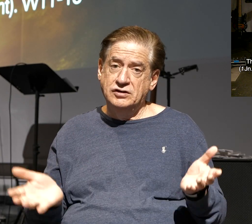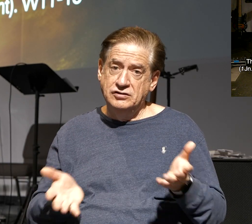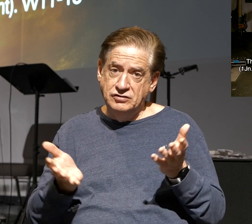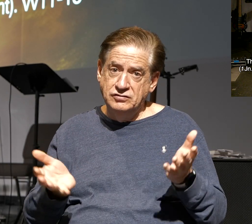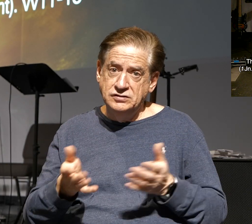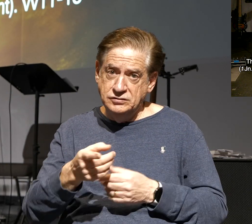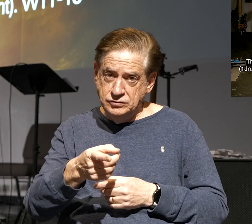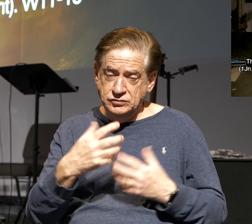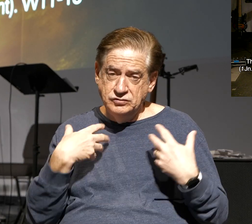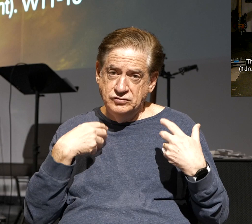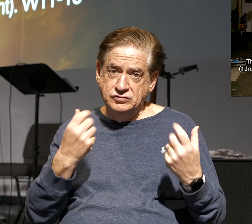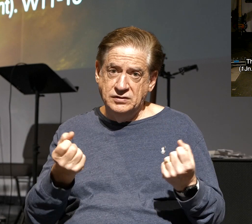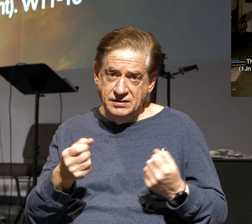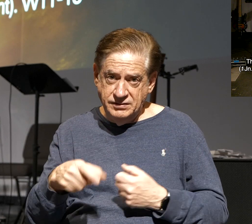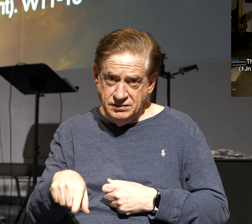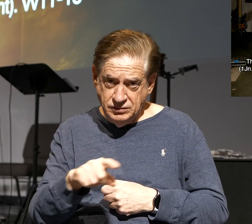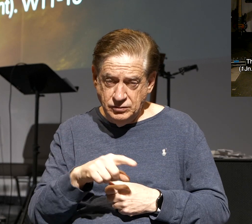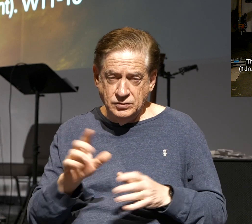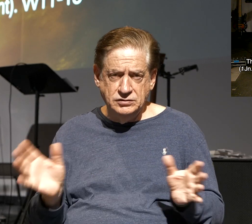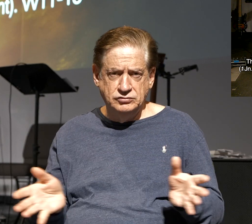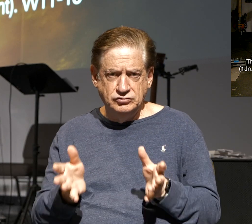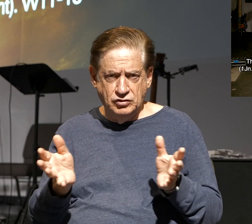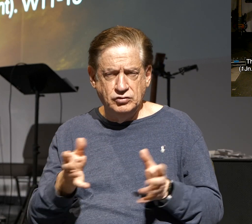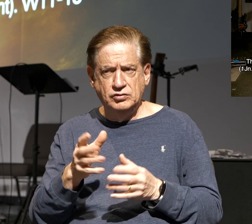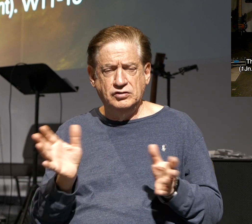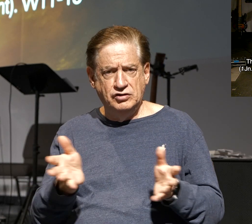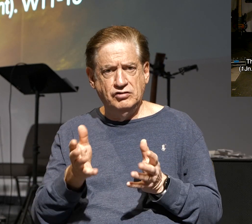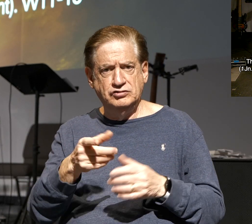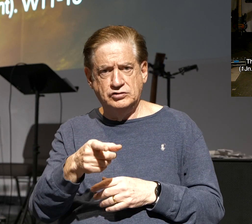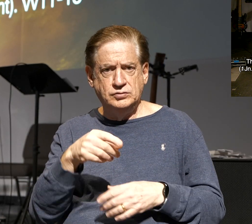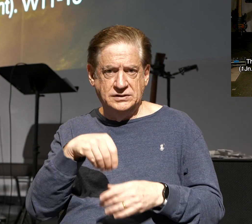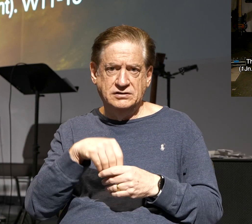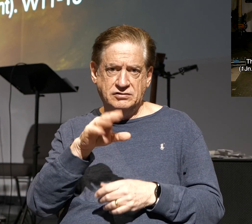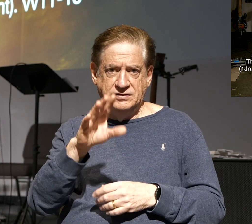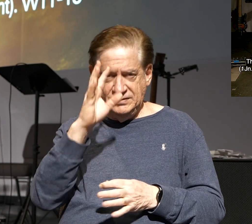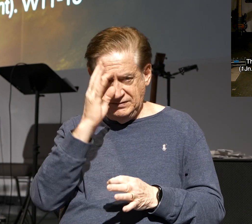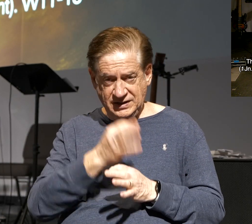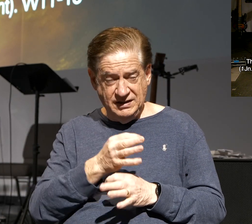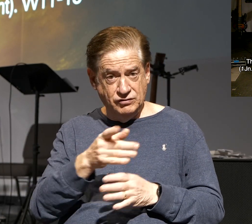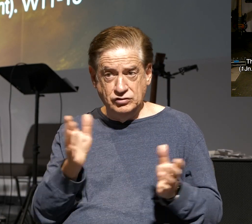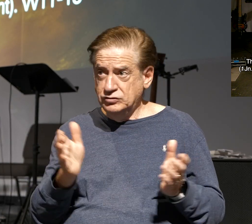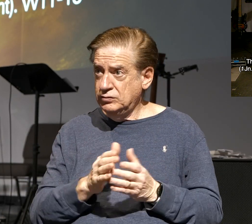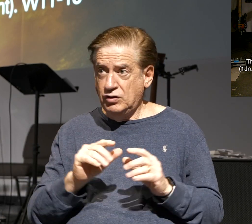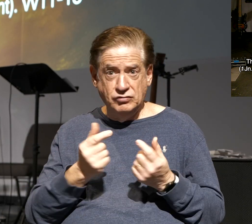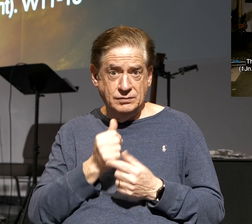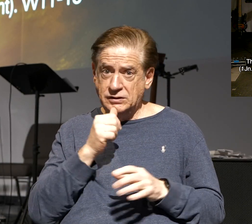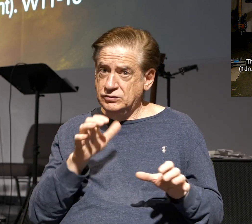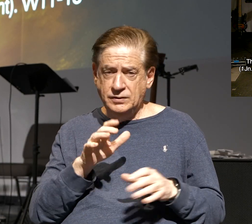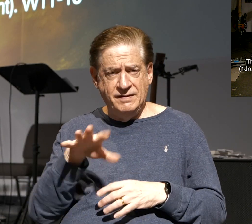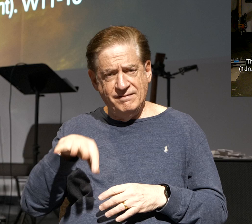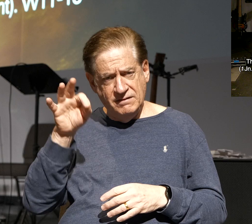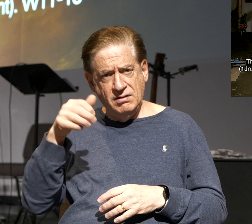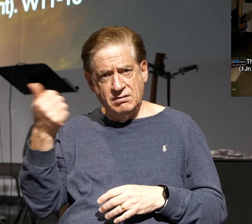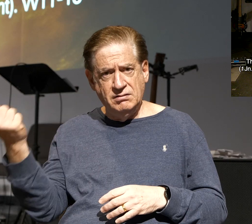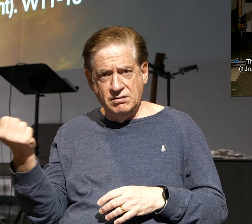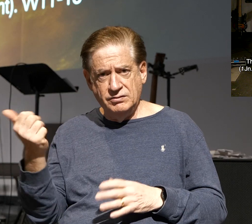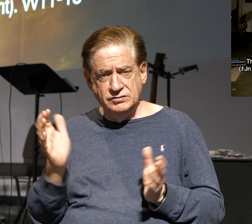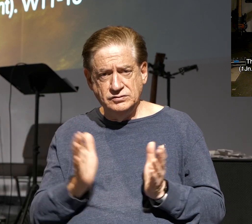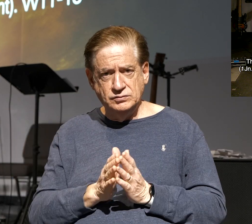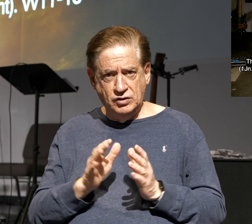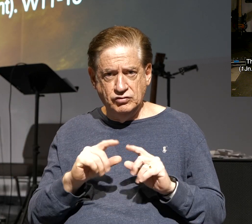you, they're strengthening you, and they're exhorting, they're encouraging you in your faith. If your small group's not doing that, go find another small group.